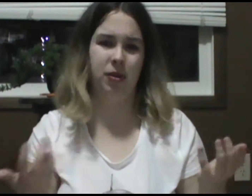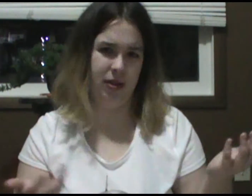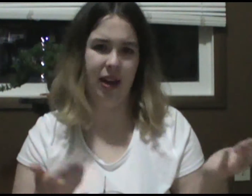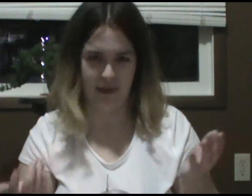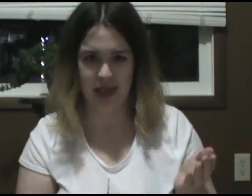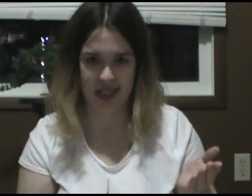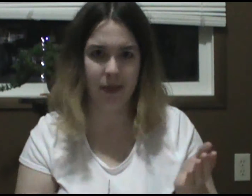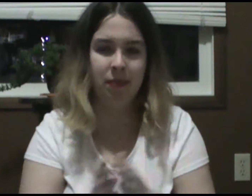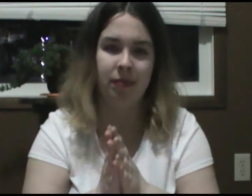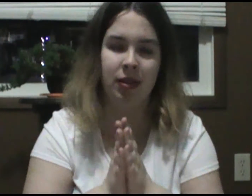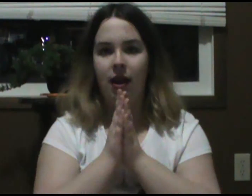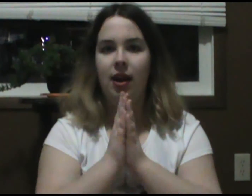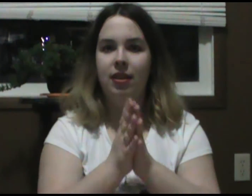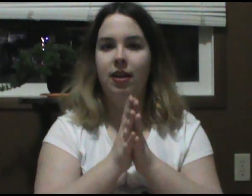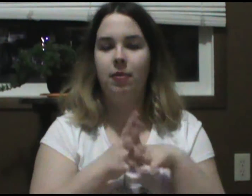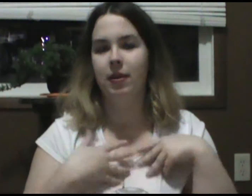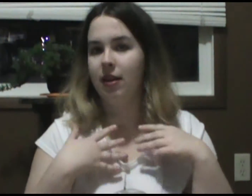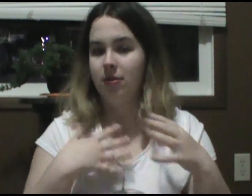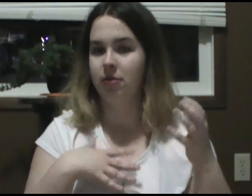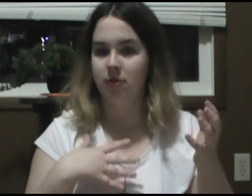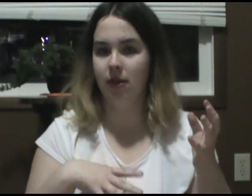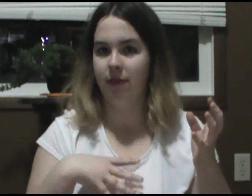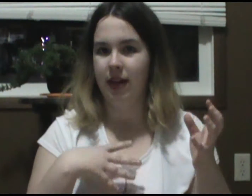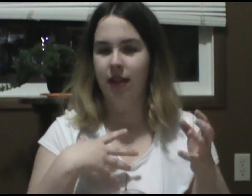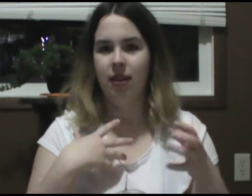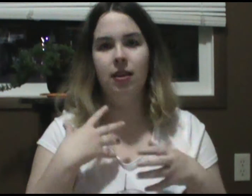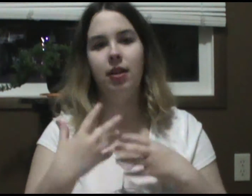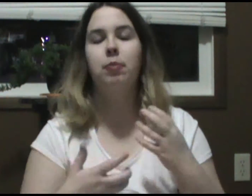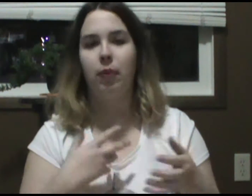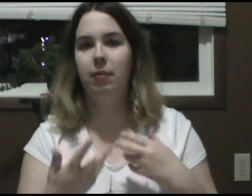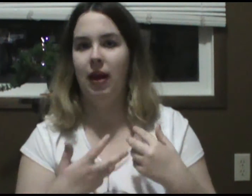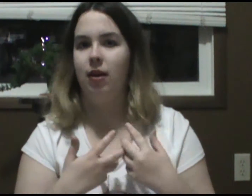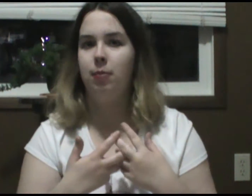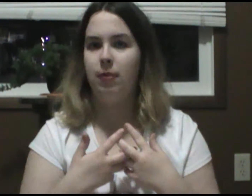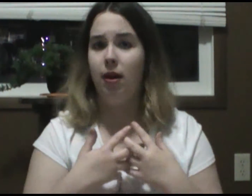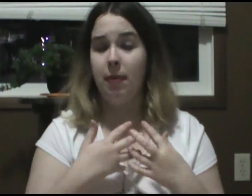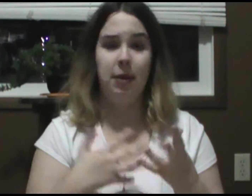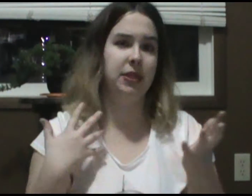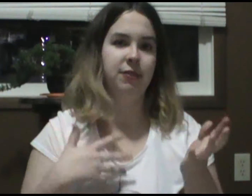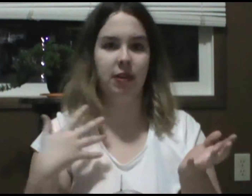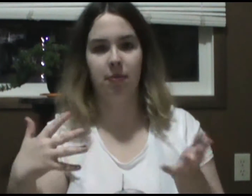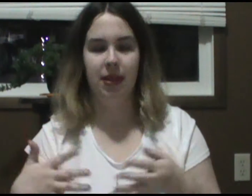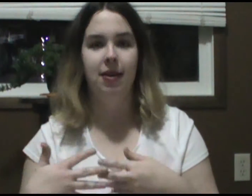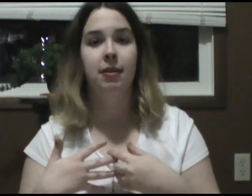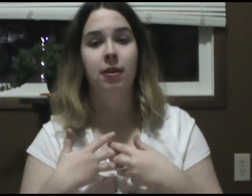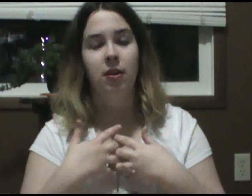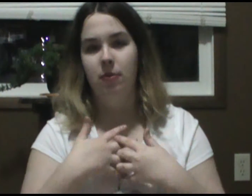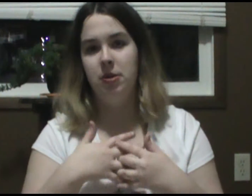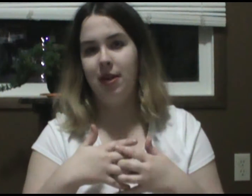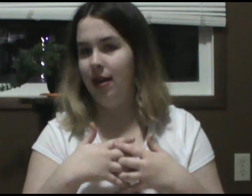kind of system. And then I really also enjoyed the fact that they did bring back up, um, Happy's Fear of Blood. When she had